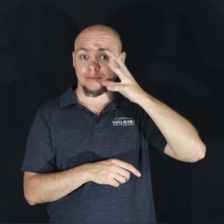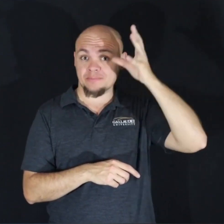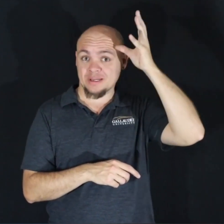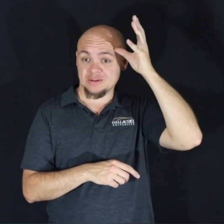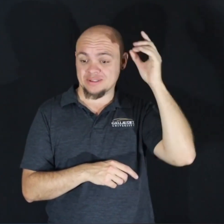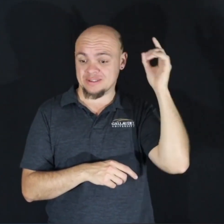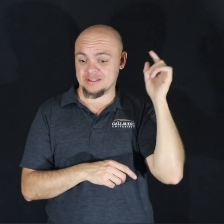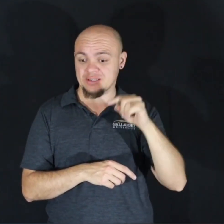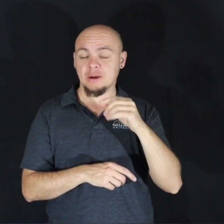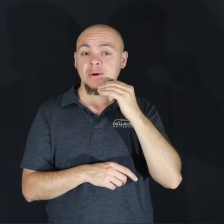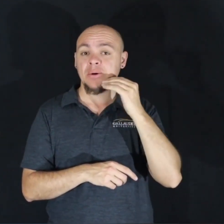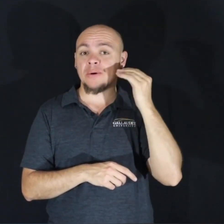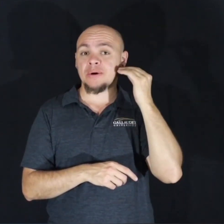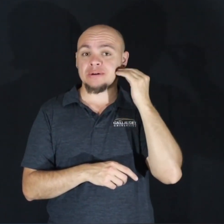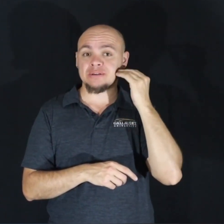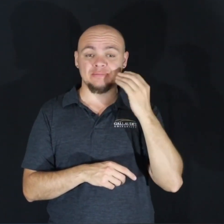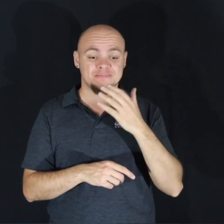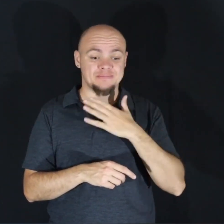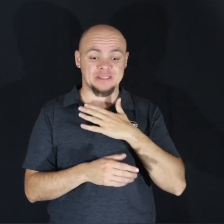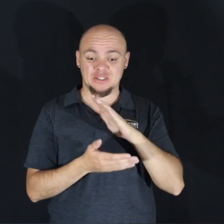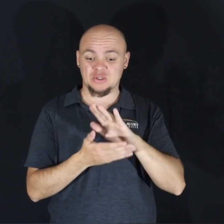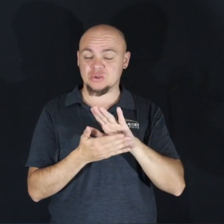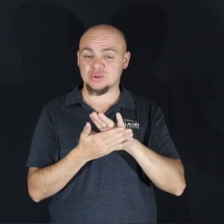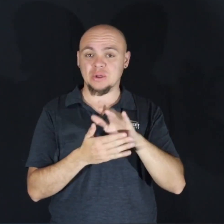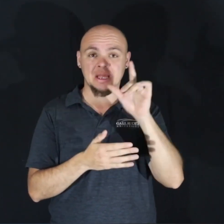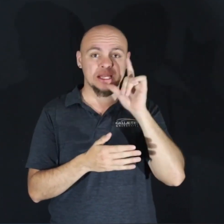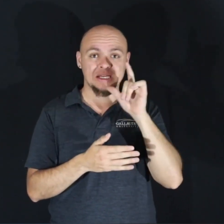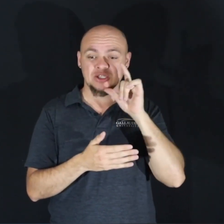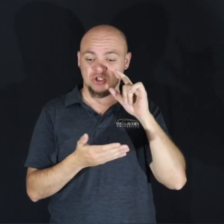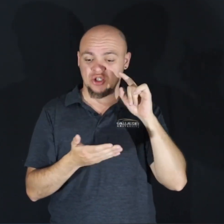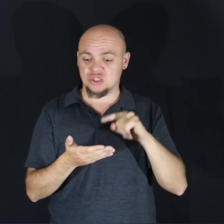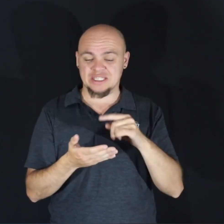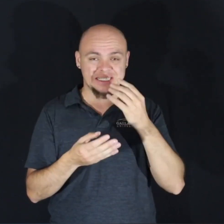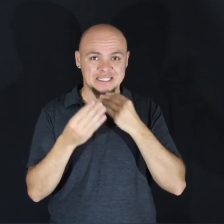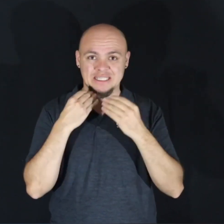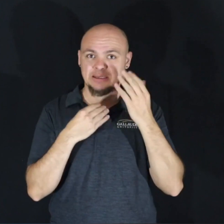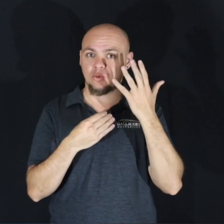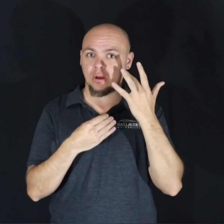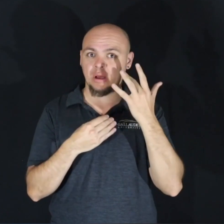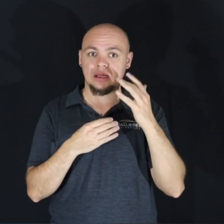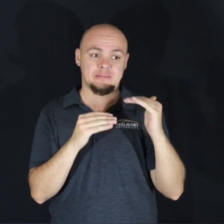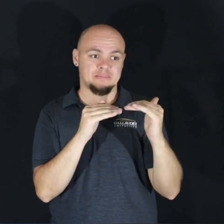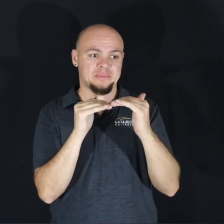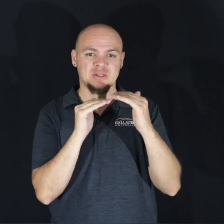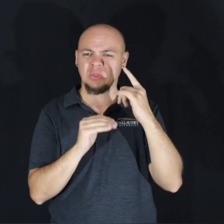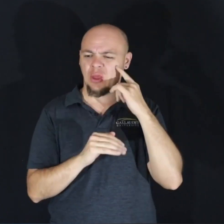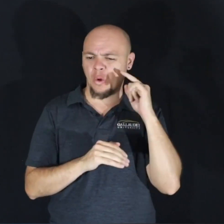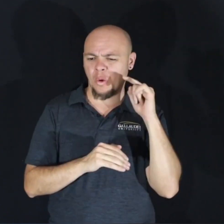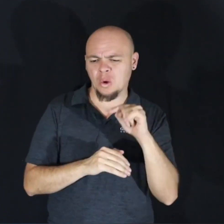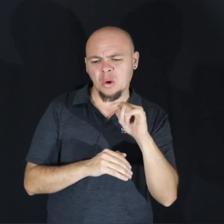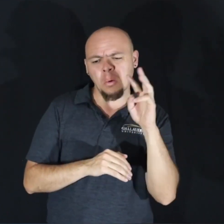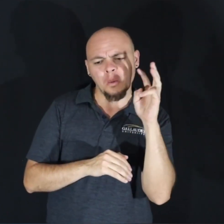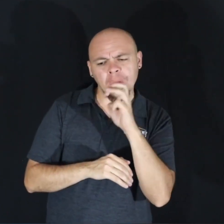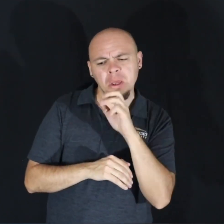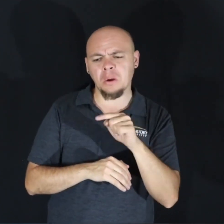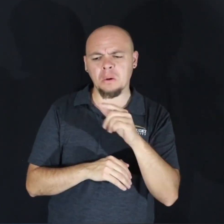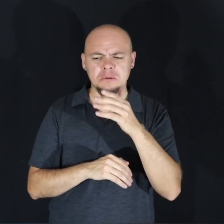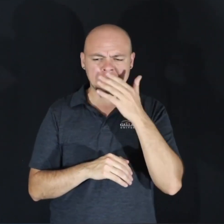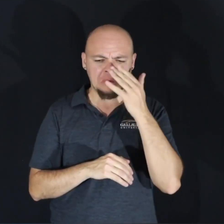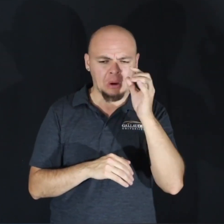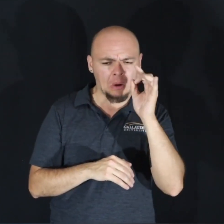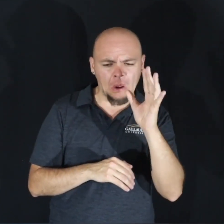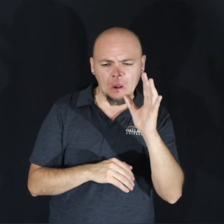home from school without eating her Indian school lunch because her peers had deemed it as too exotic, too weird, or simply too smelly.